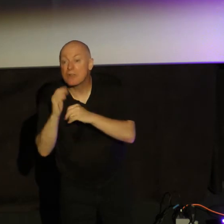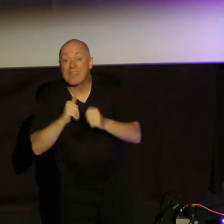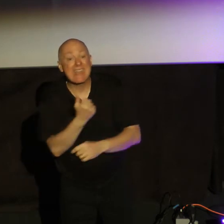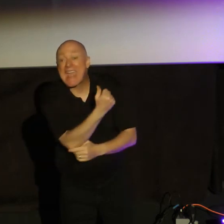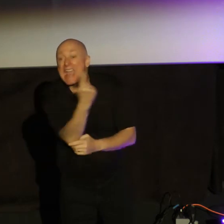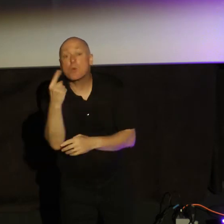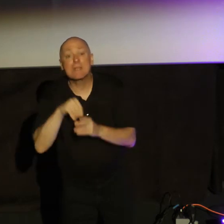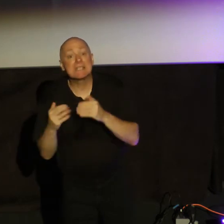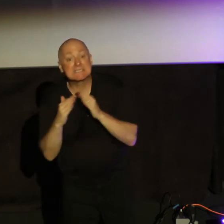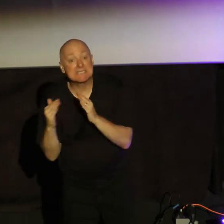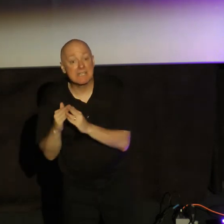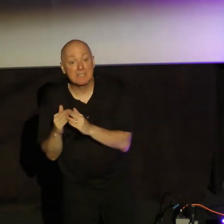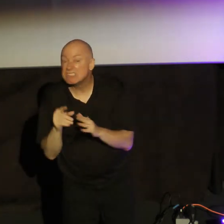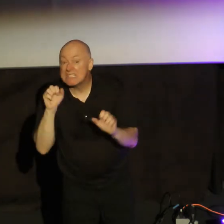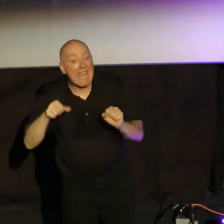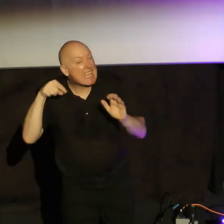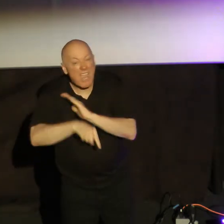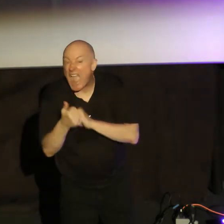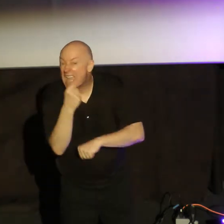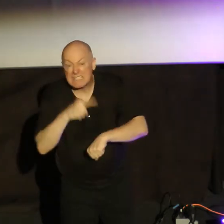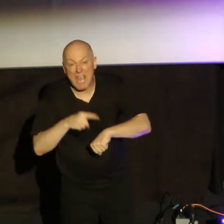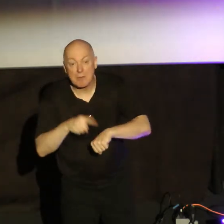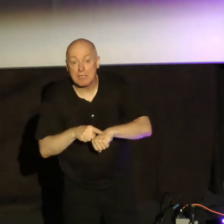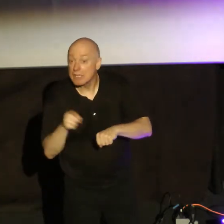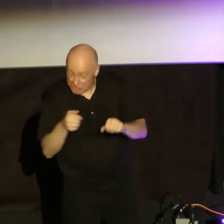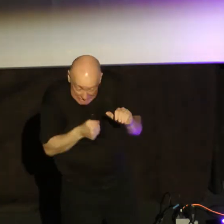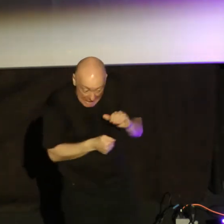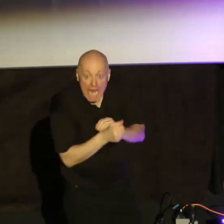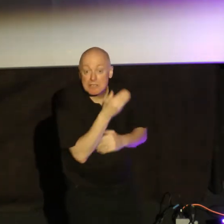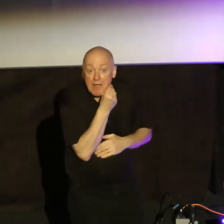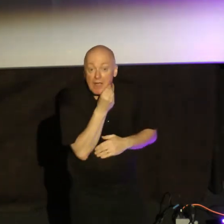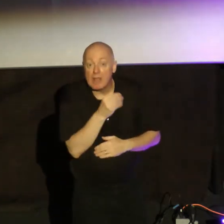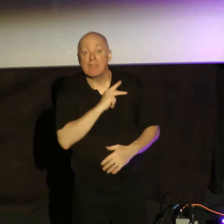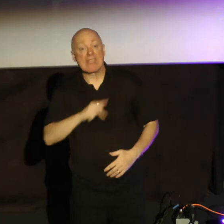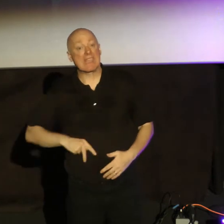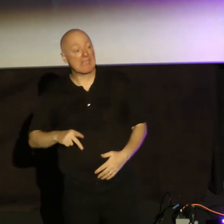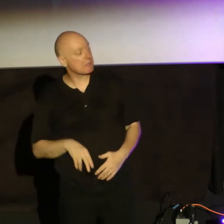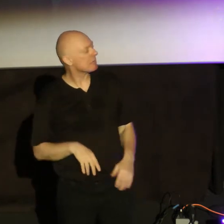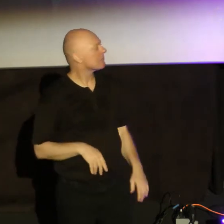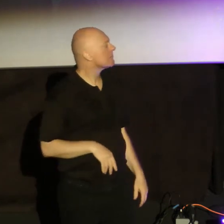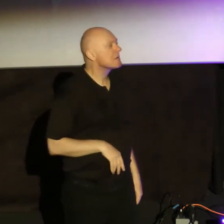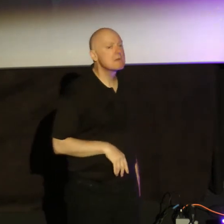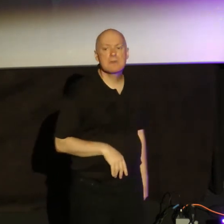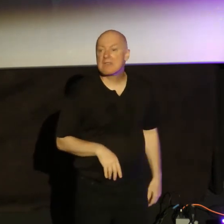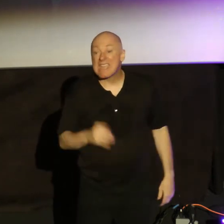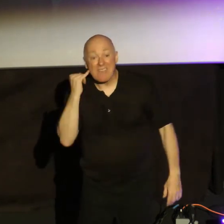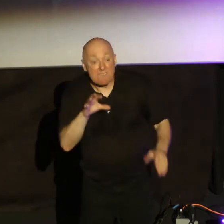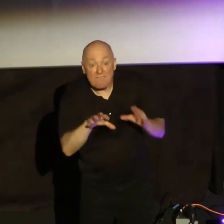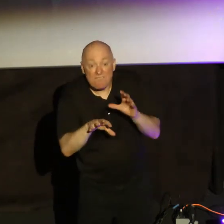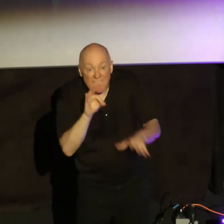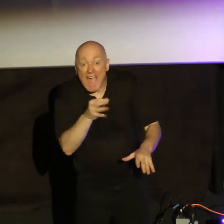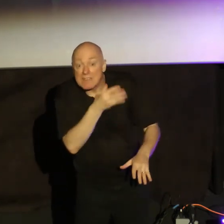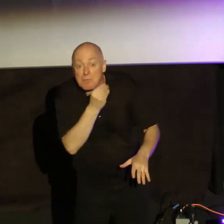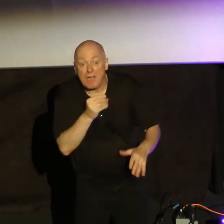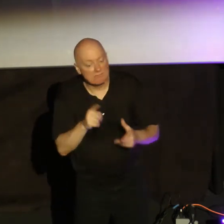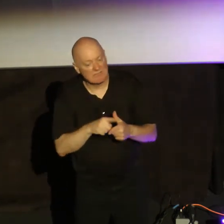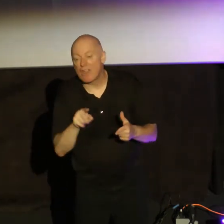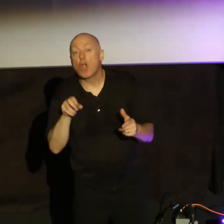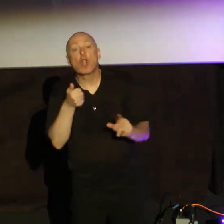At that point, she'd be killed at any time. She's holding these spies. King comes in. Men come in. They find these spies. She is dead. Her and her family are dead. She is at